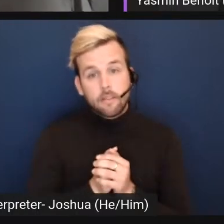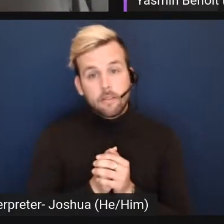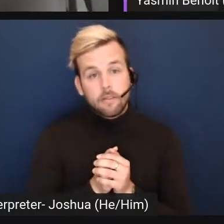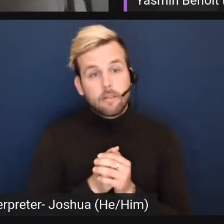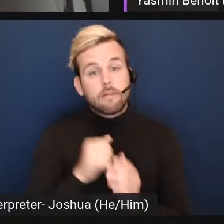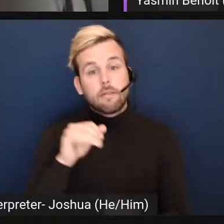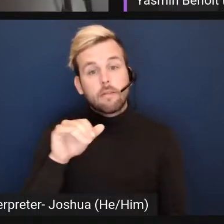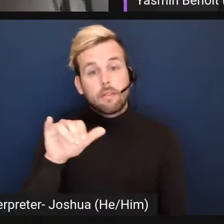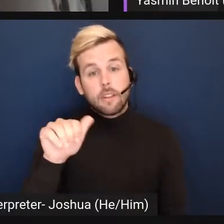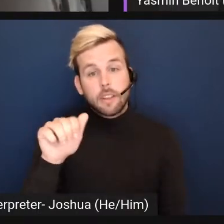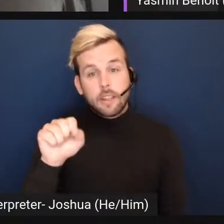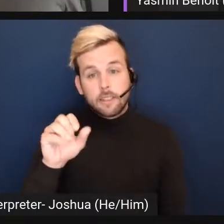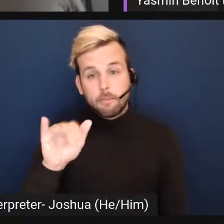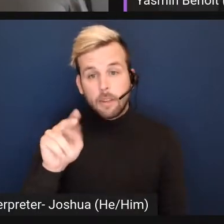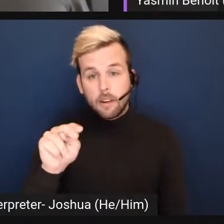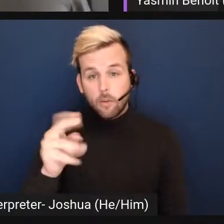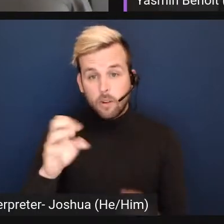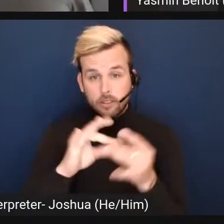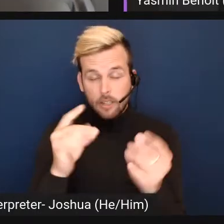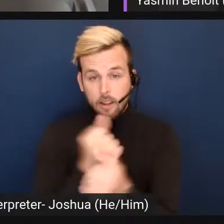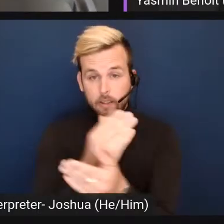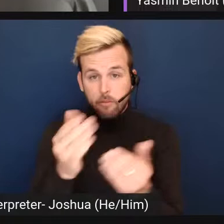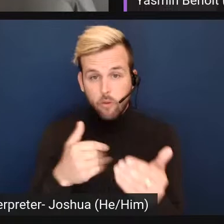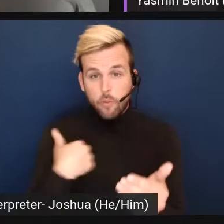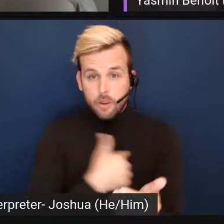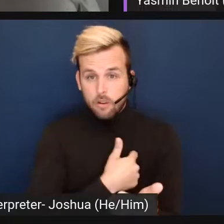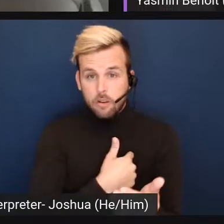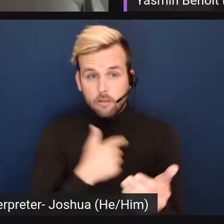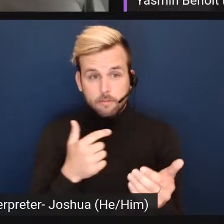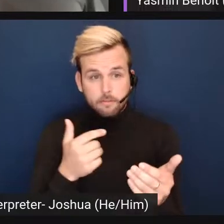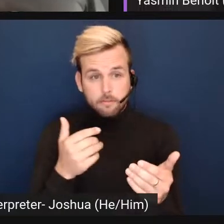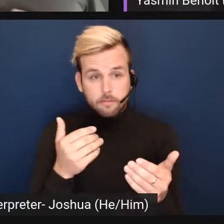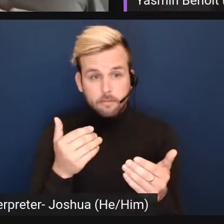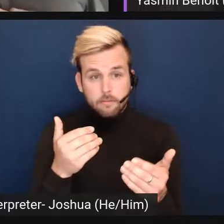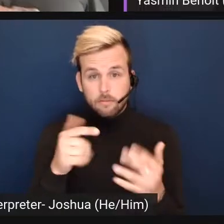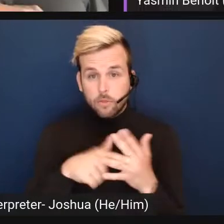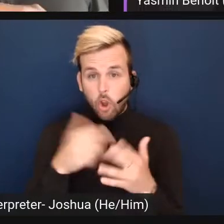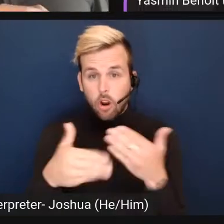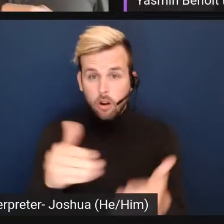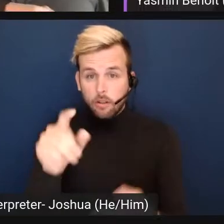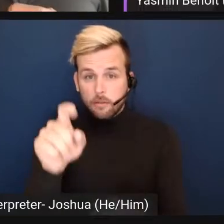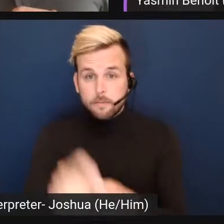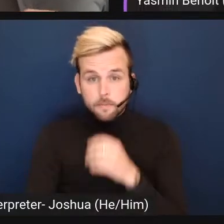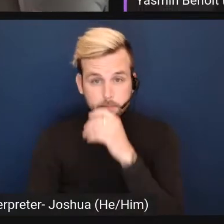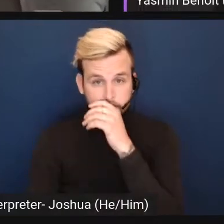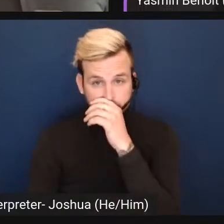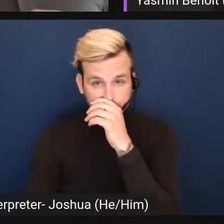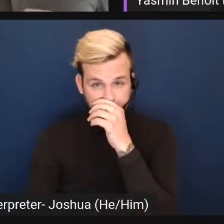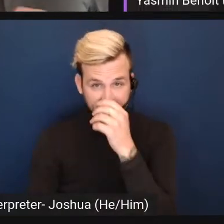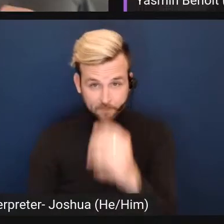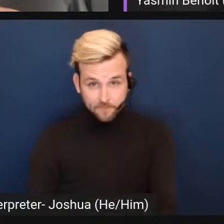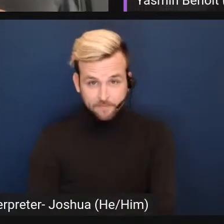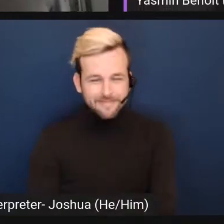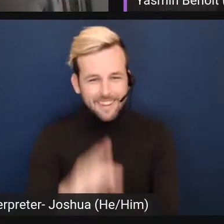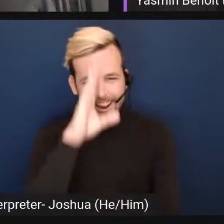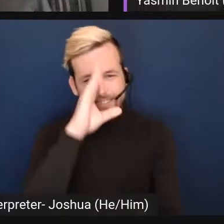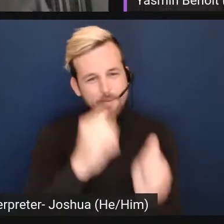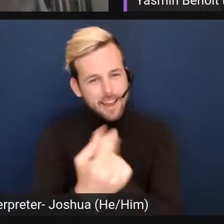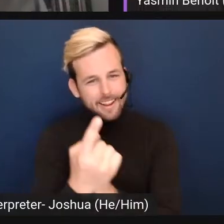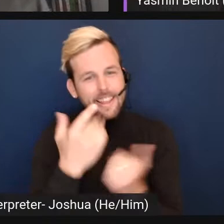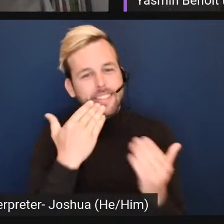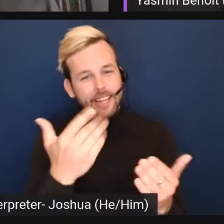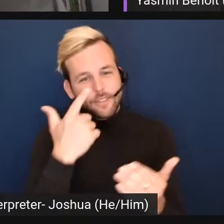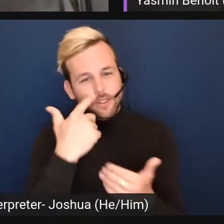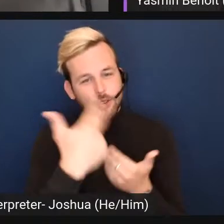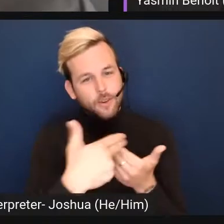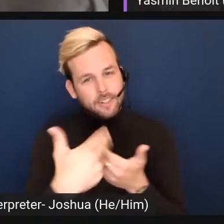Yasmin, would you like to say anything before we start? Just hi, everybody. Thanks for